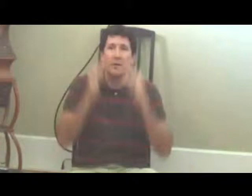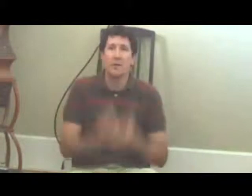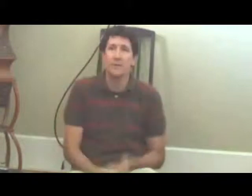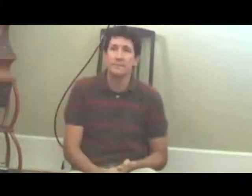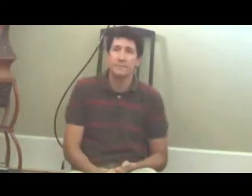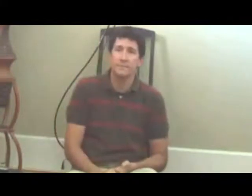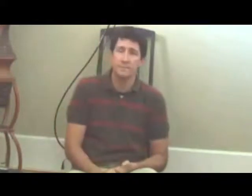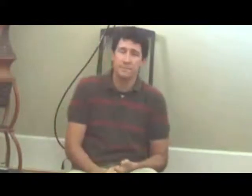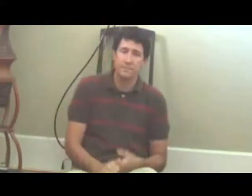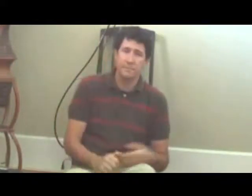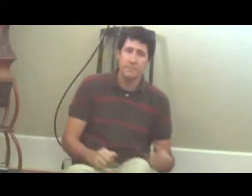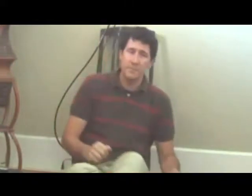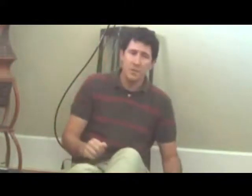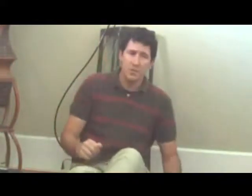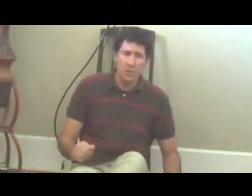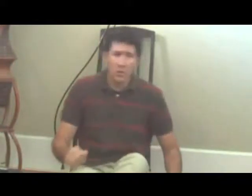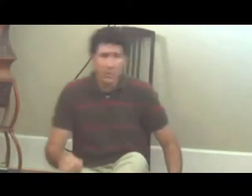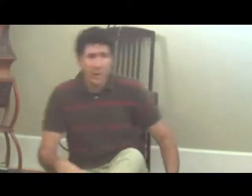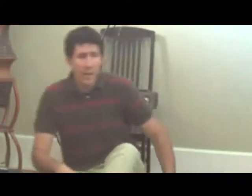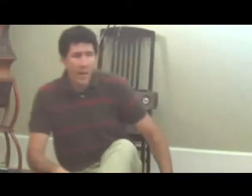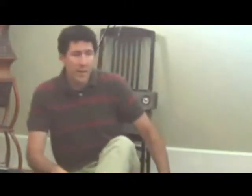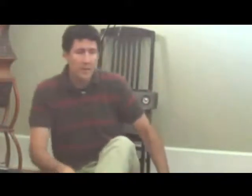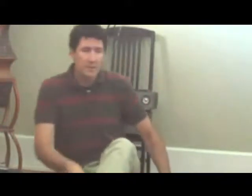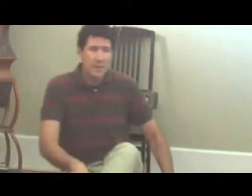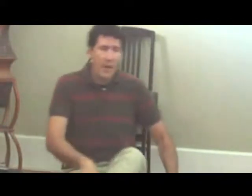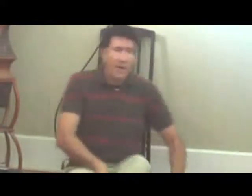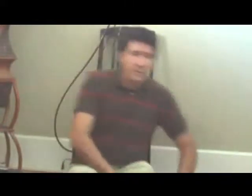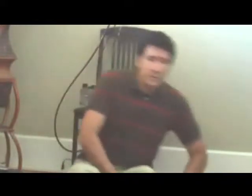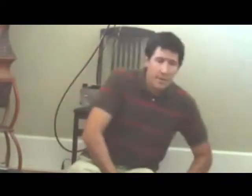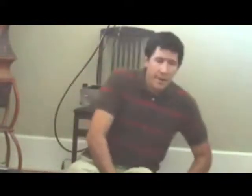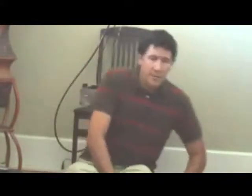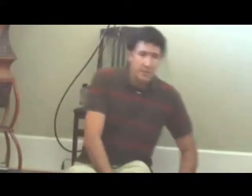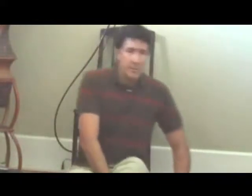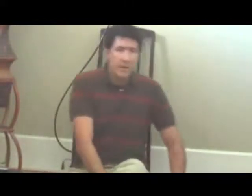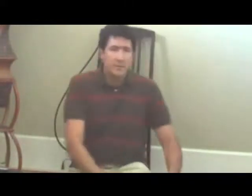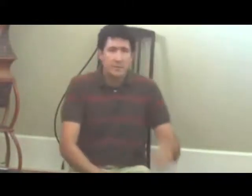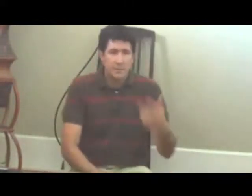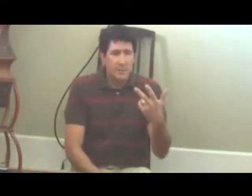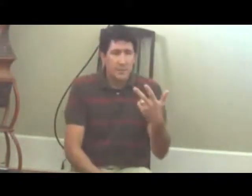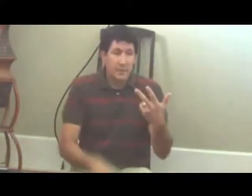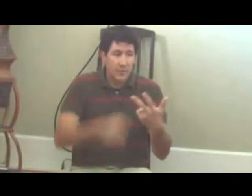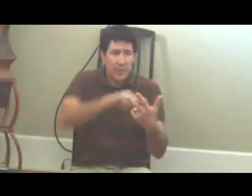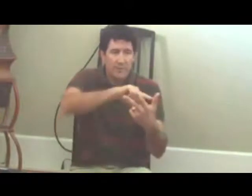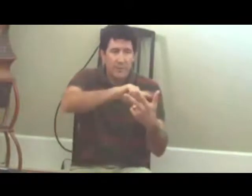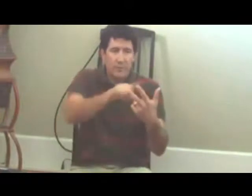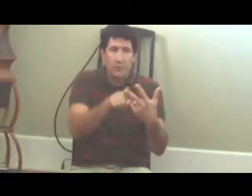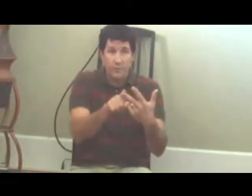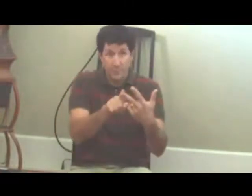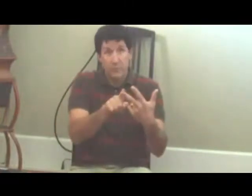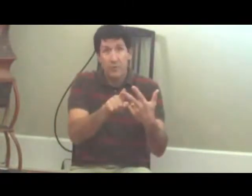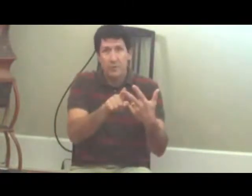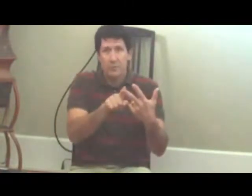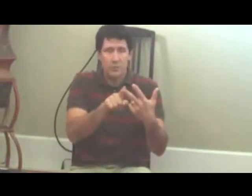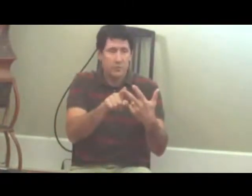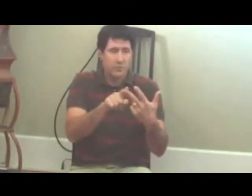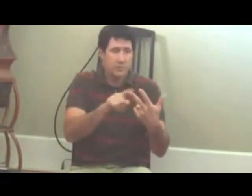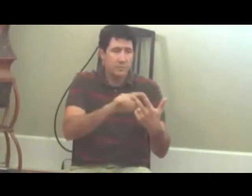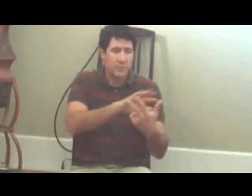All right. So, we have gone through the three noble truths, the